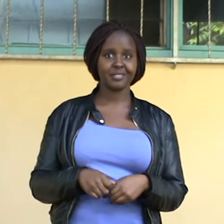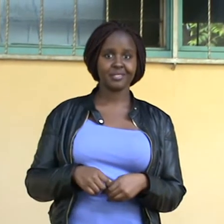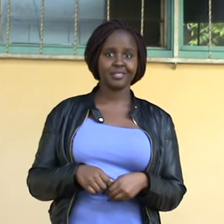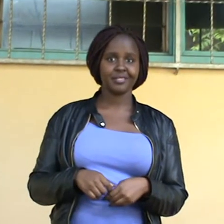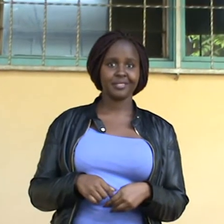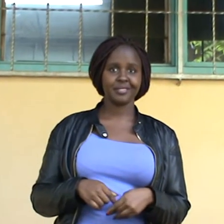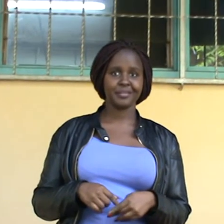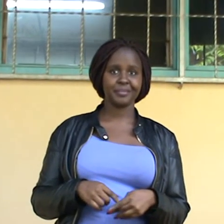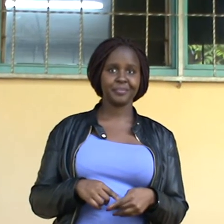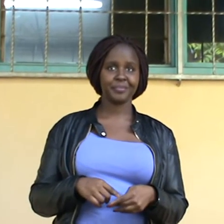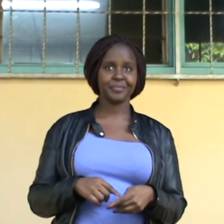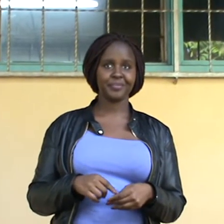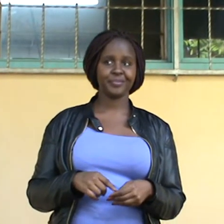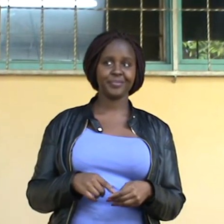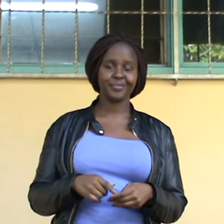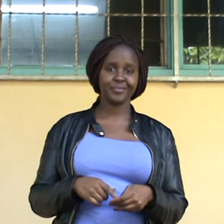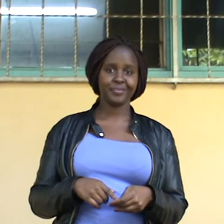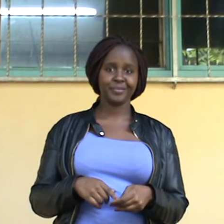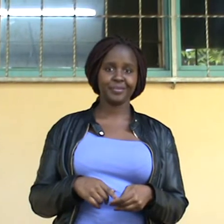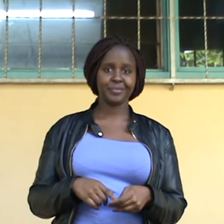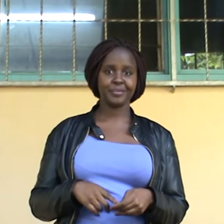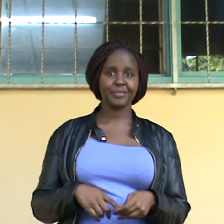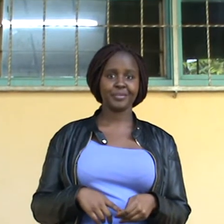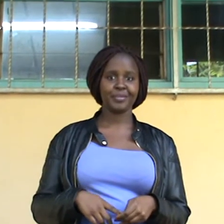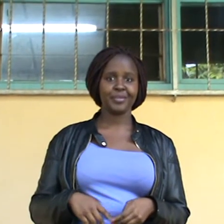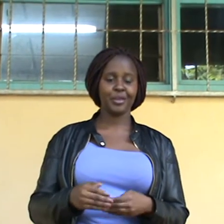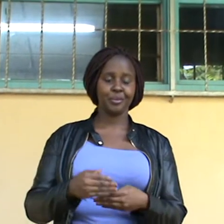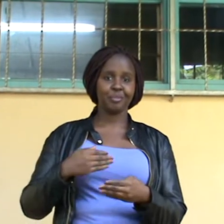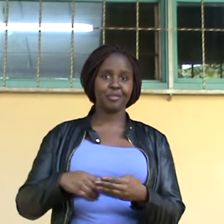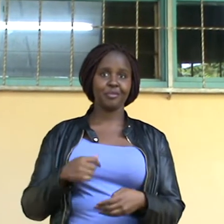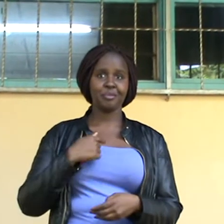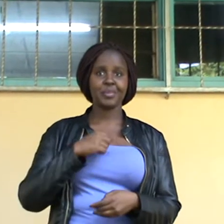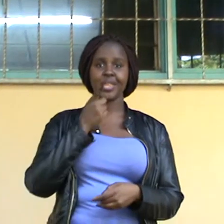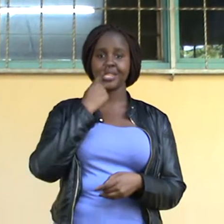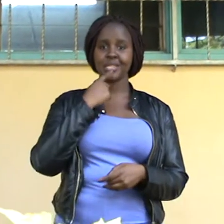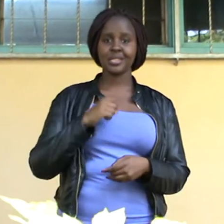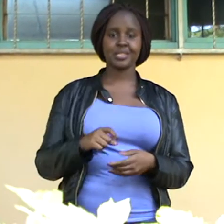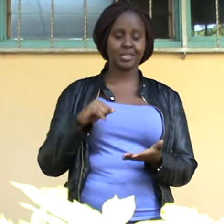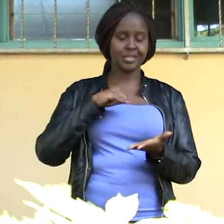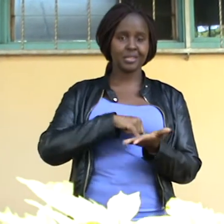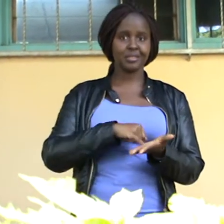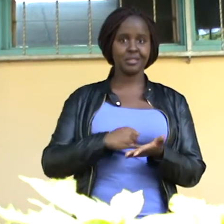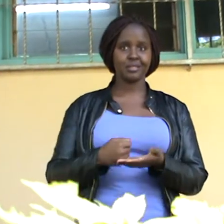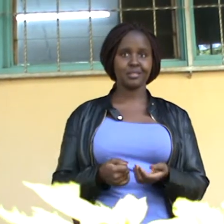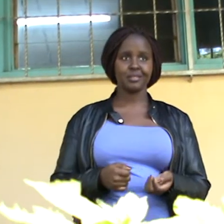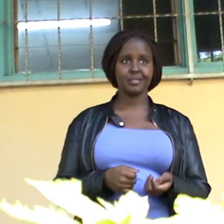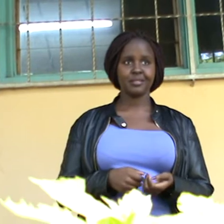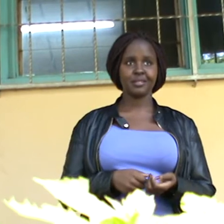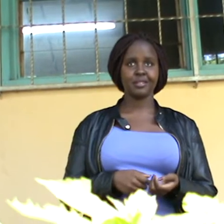Just before I could taste it, Mom woke